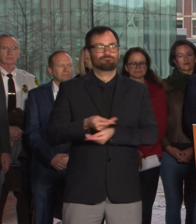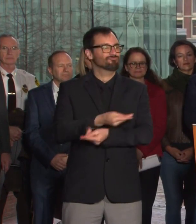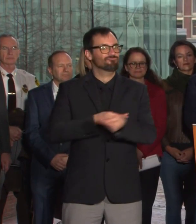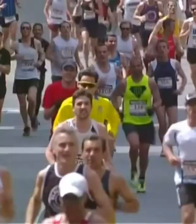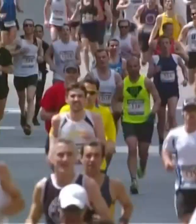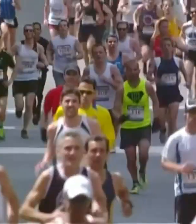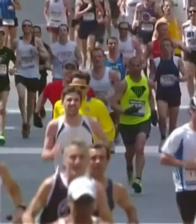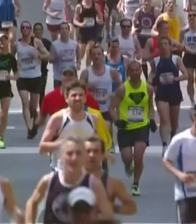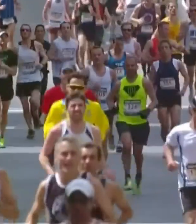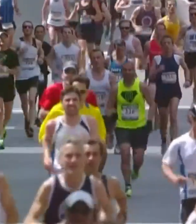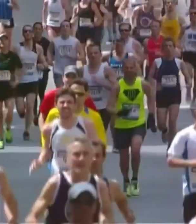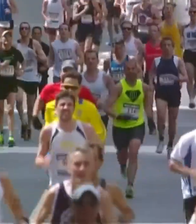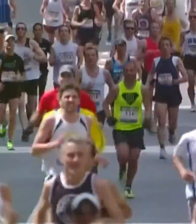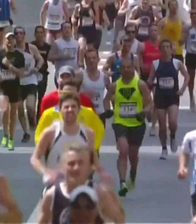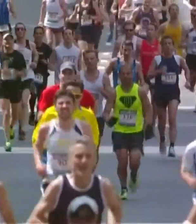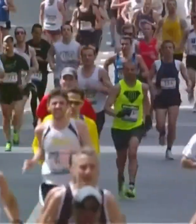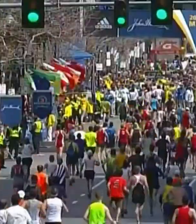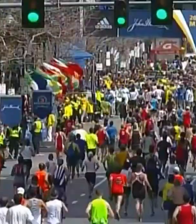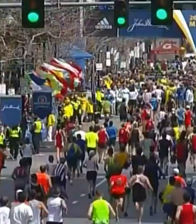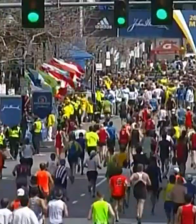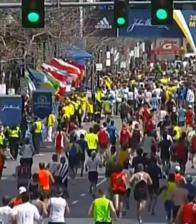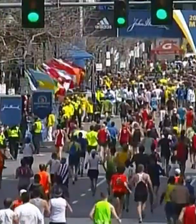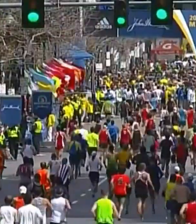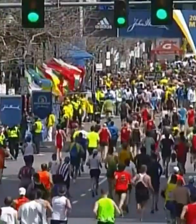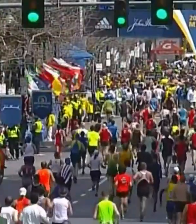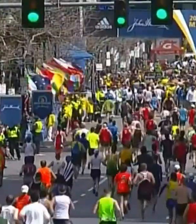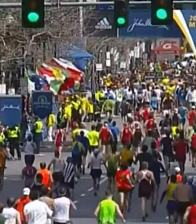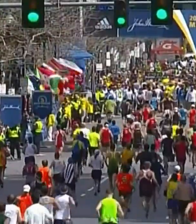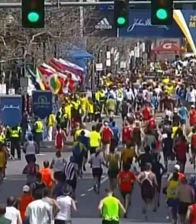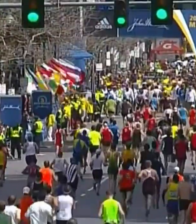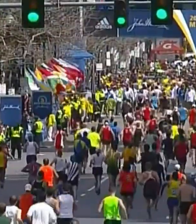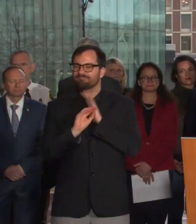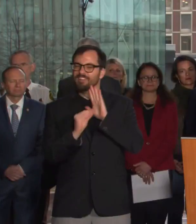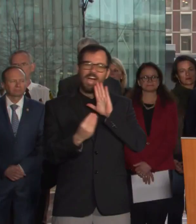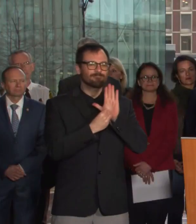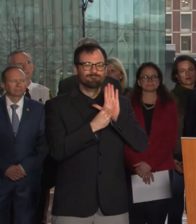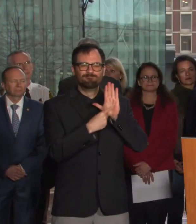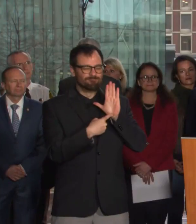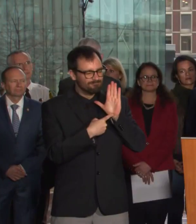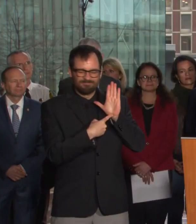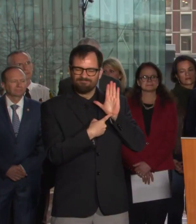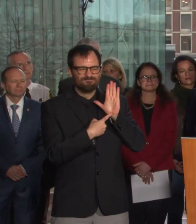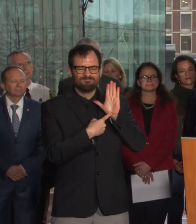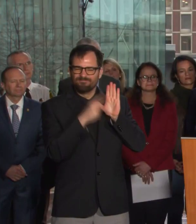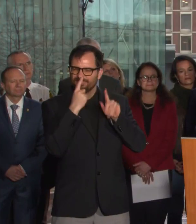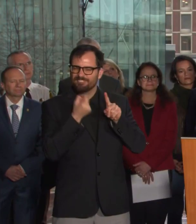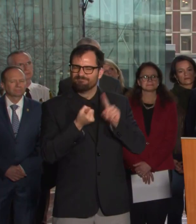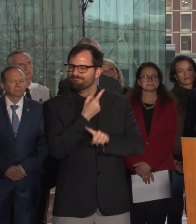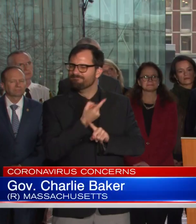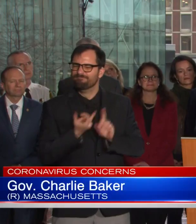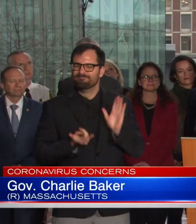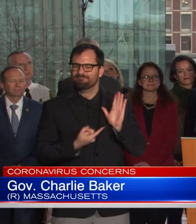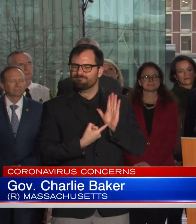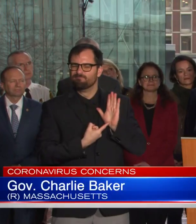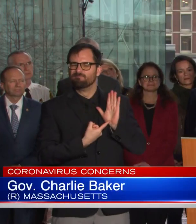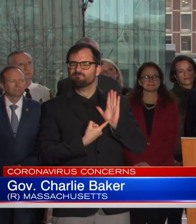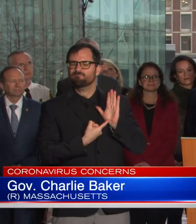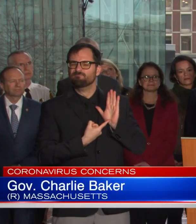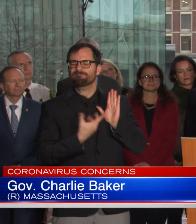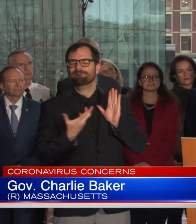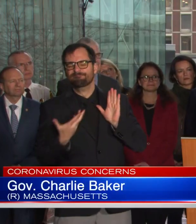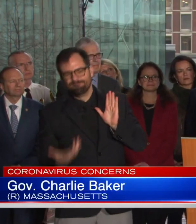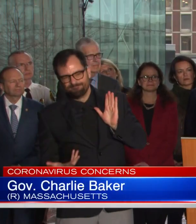Baker added that in the face of this crisis, they believe Boston will continue to be a leader. This particular Boston Marathon does define